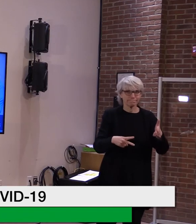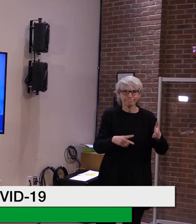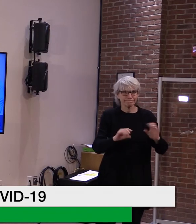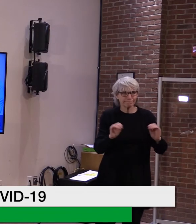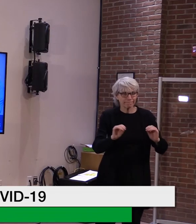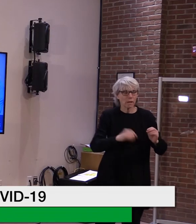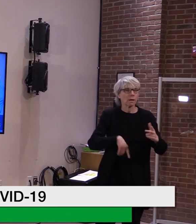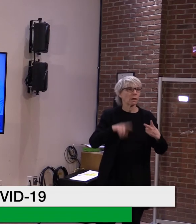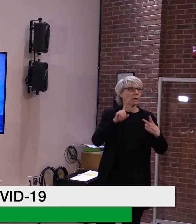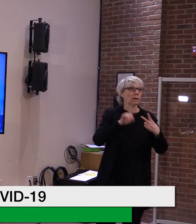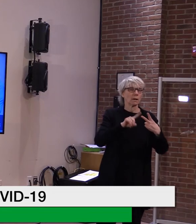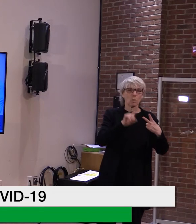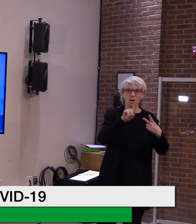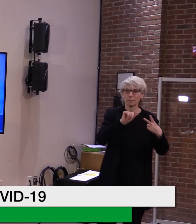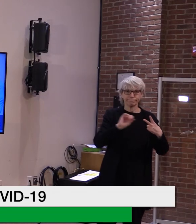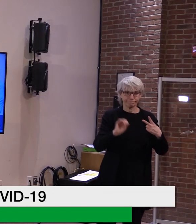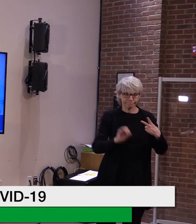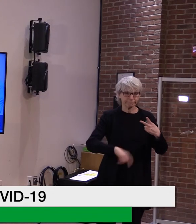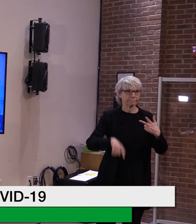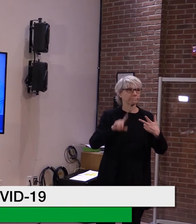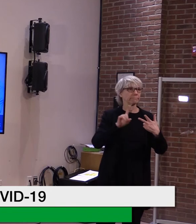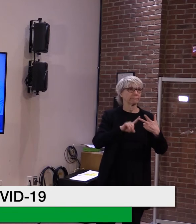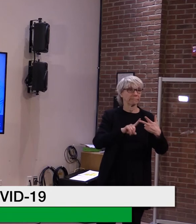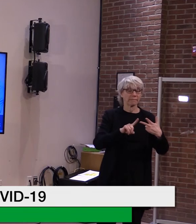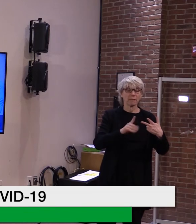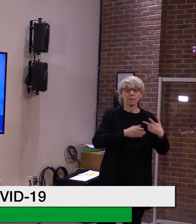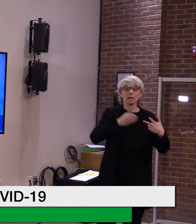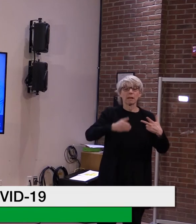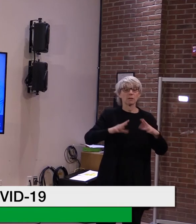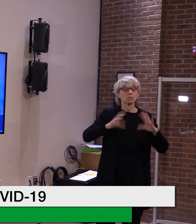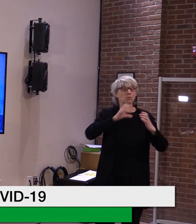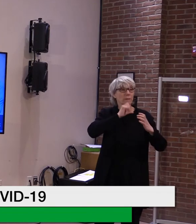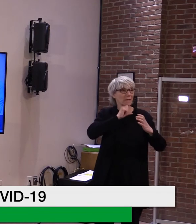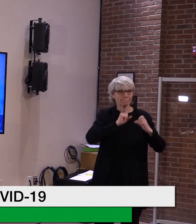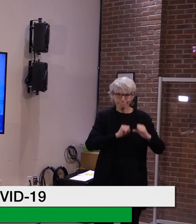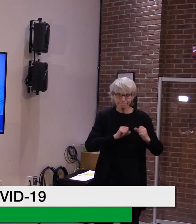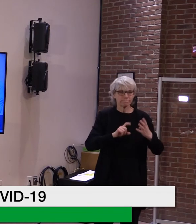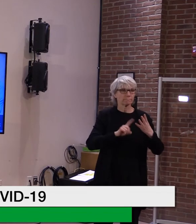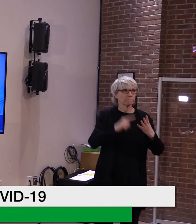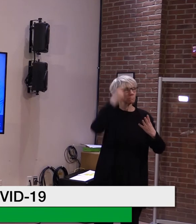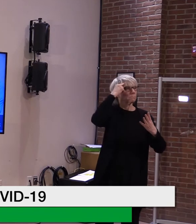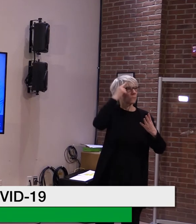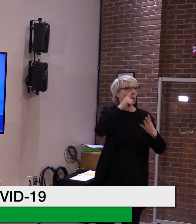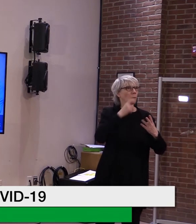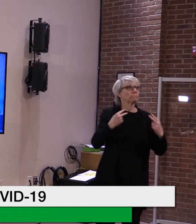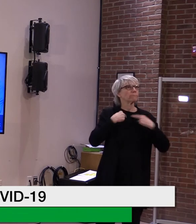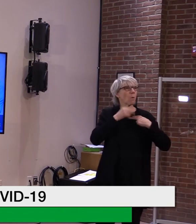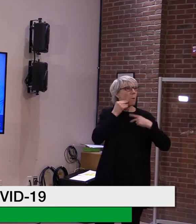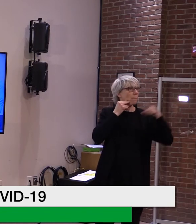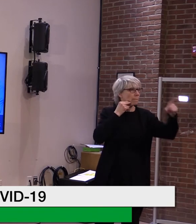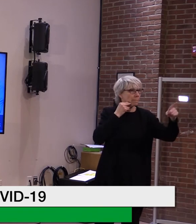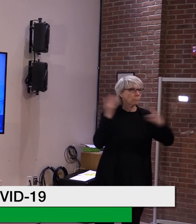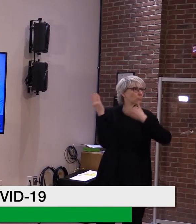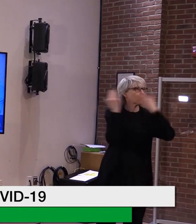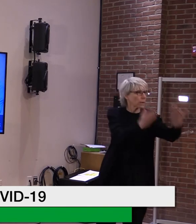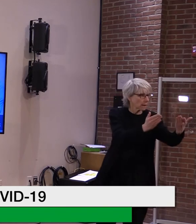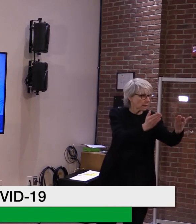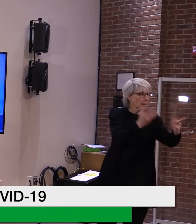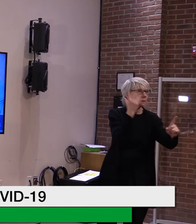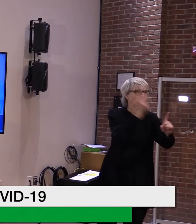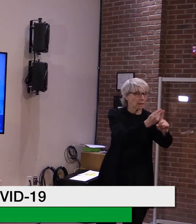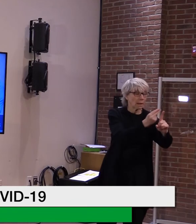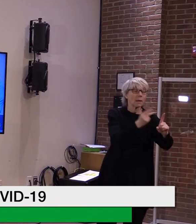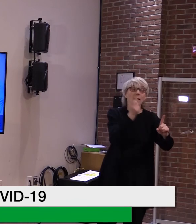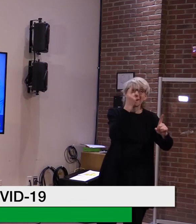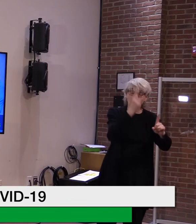can get to home health, uh, somebody that's homebound, that would be one area as well. But the procedure says at the end